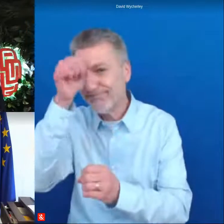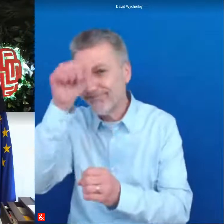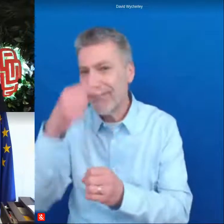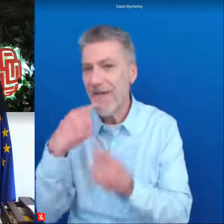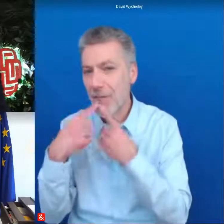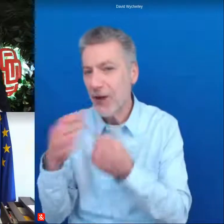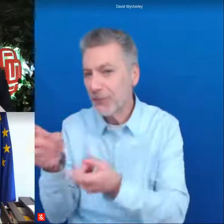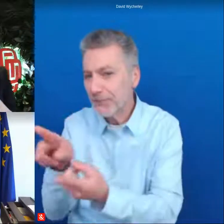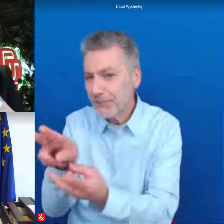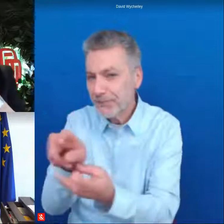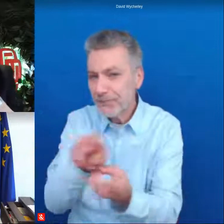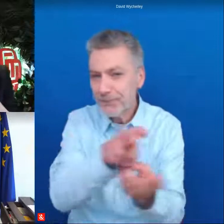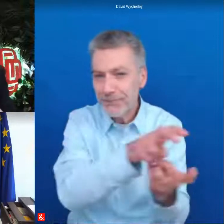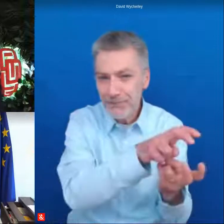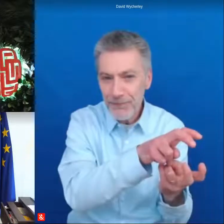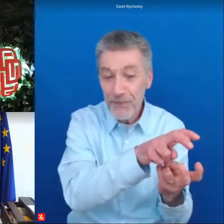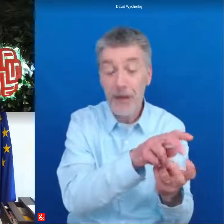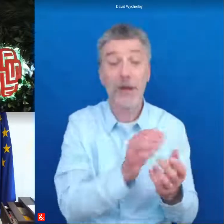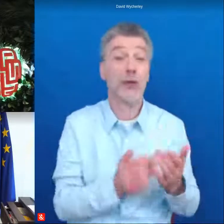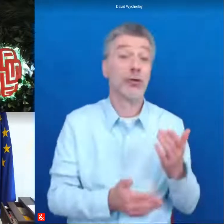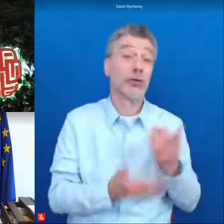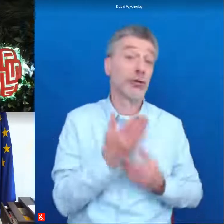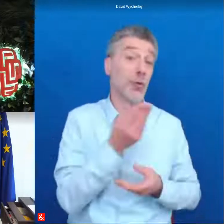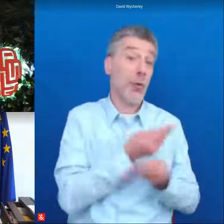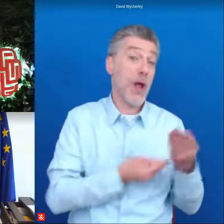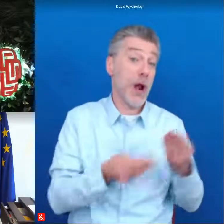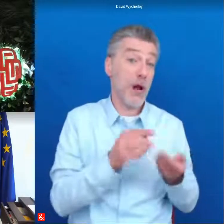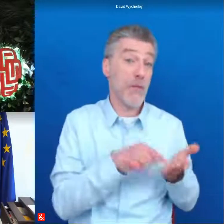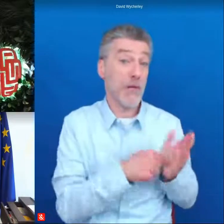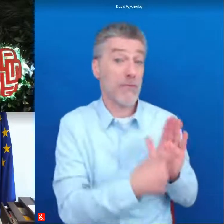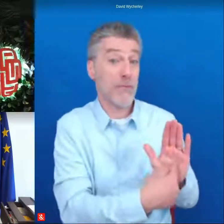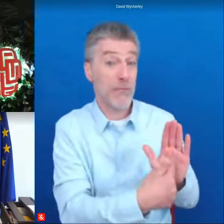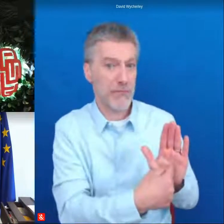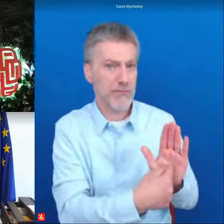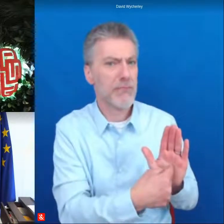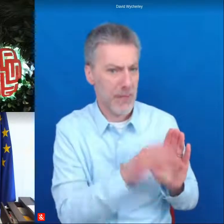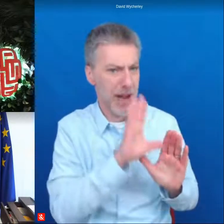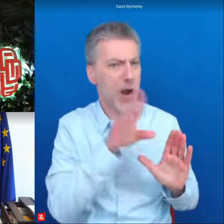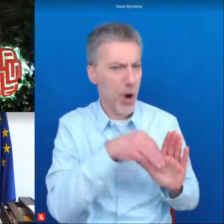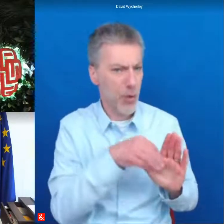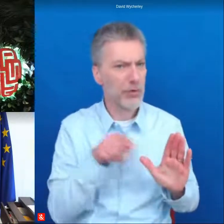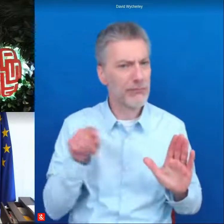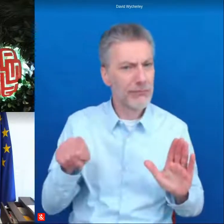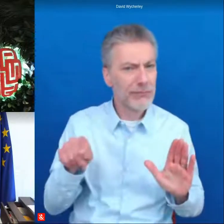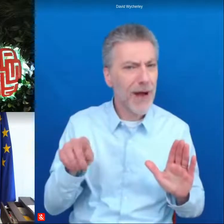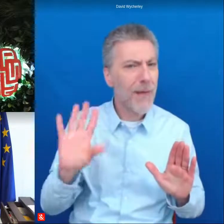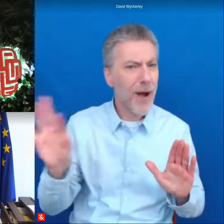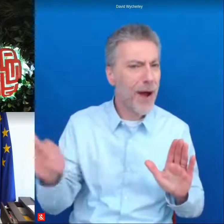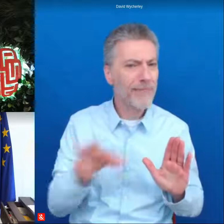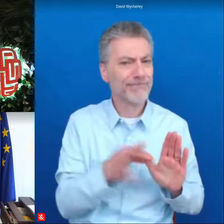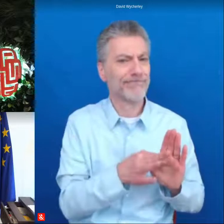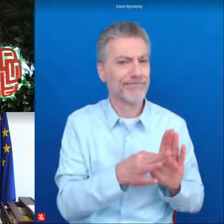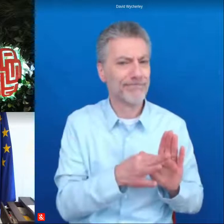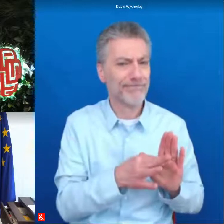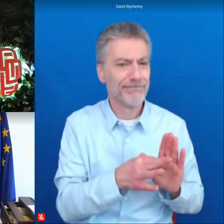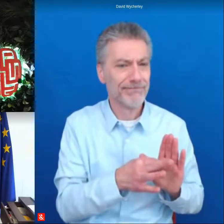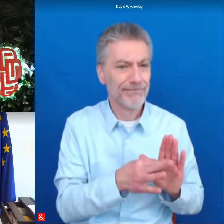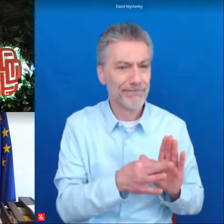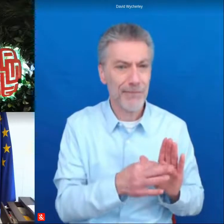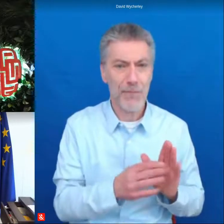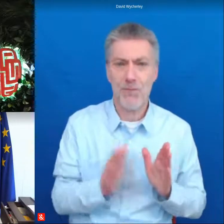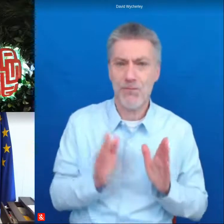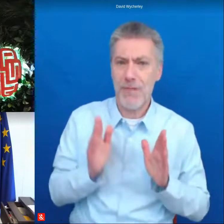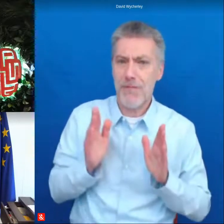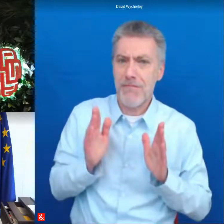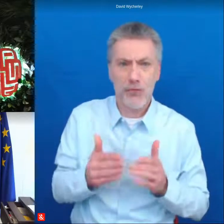in new economic models with a more detailed spatial component they are more ambitious we must all be